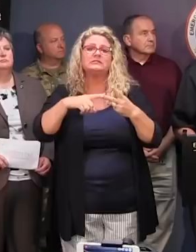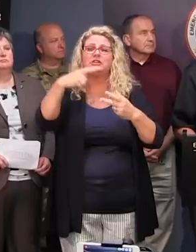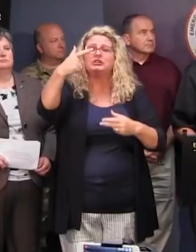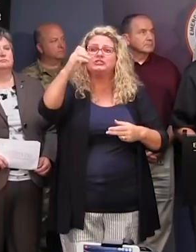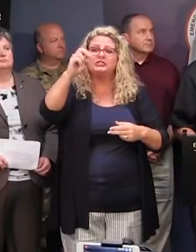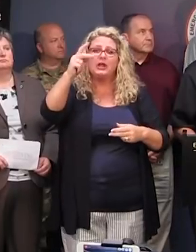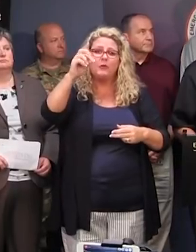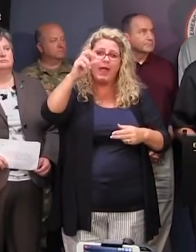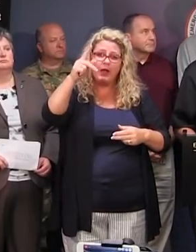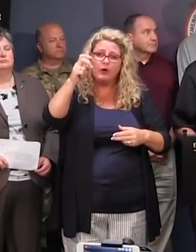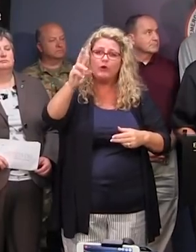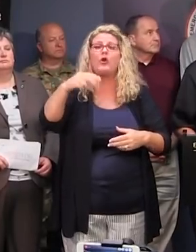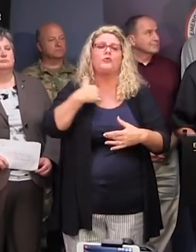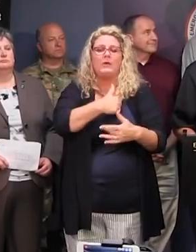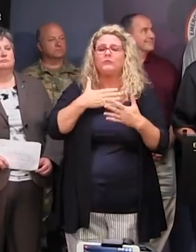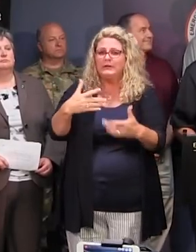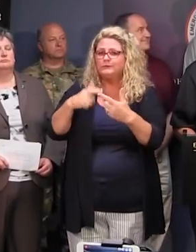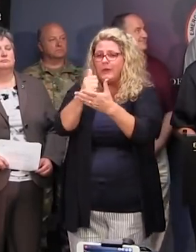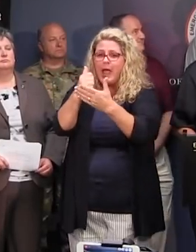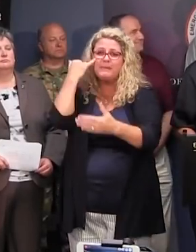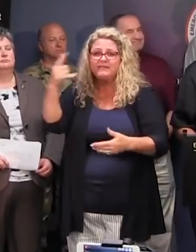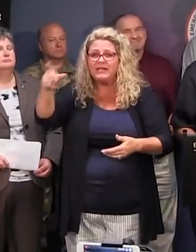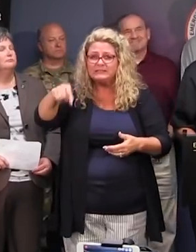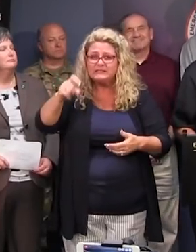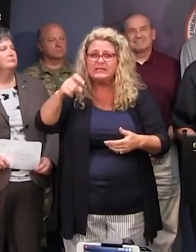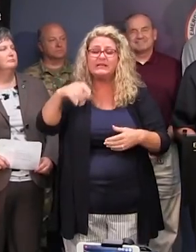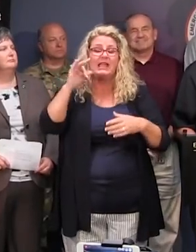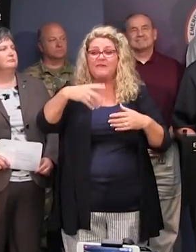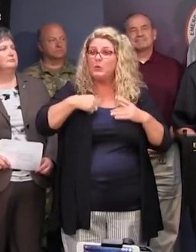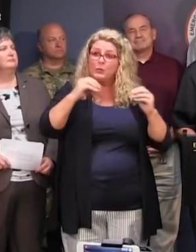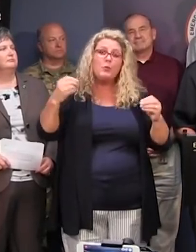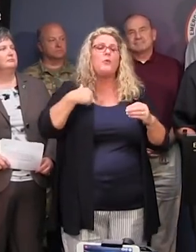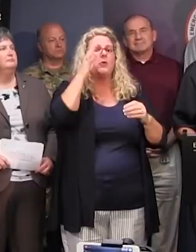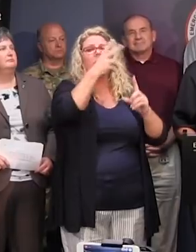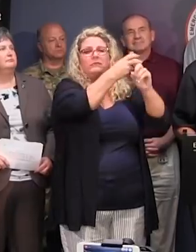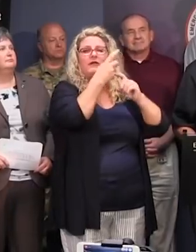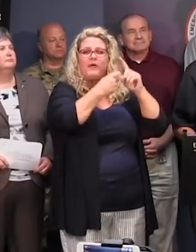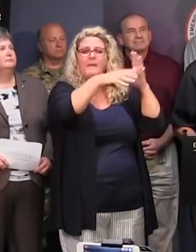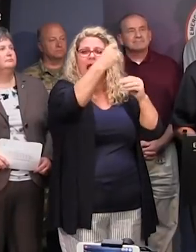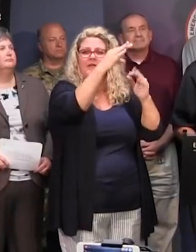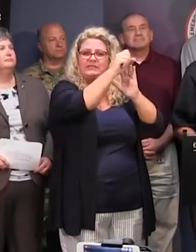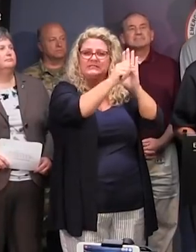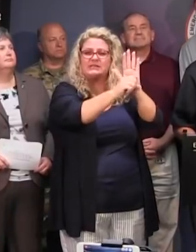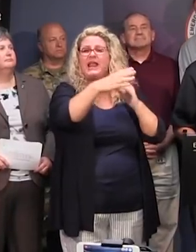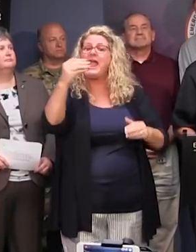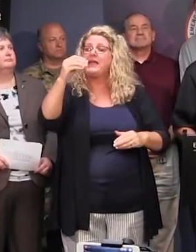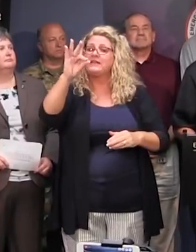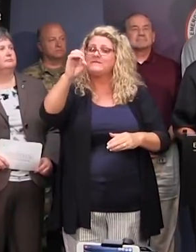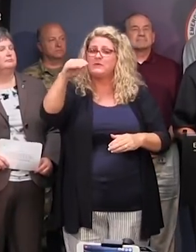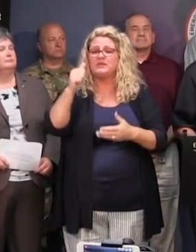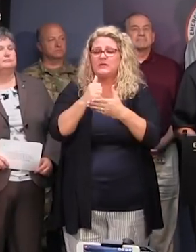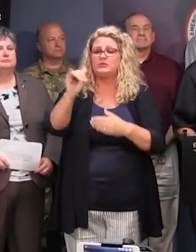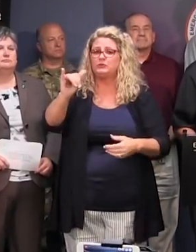to work with bringing in additional assets from out of state and potentially FEMA as well. On the public information side,